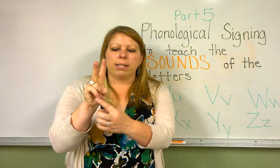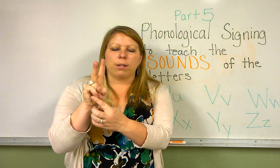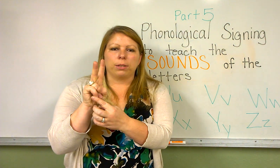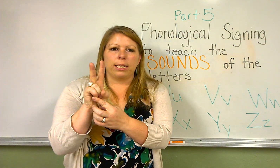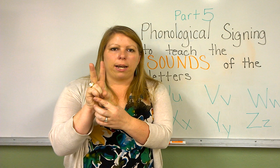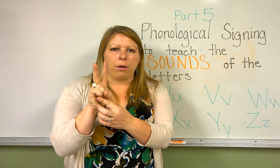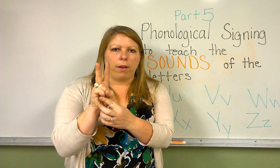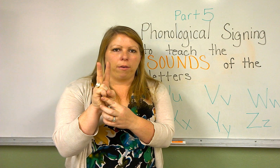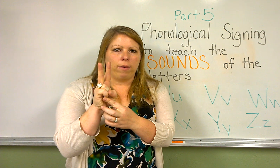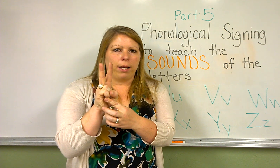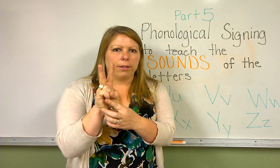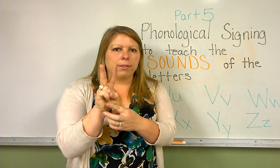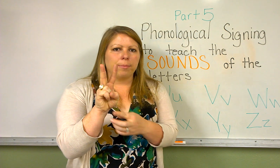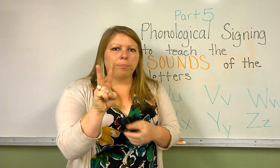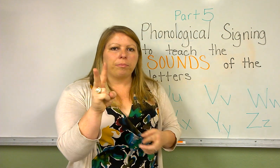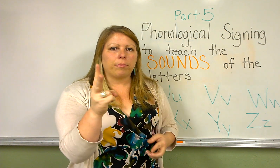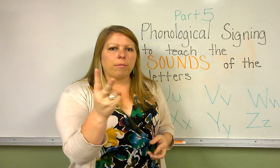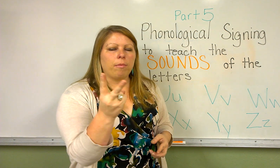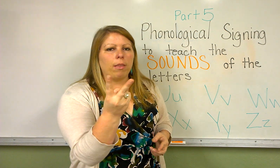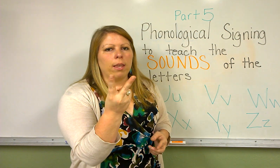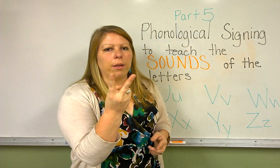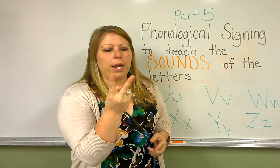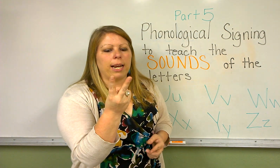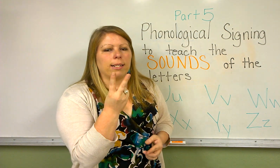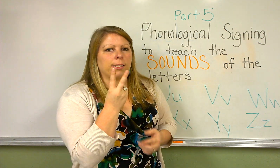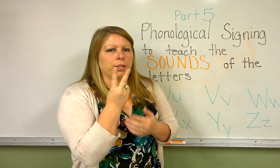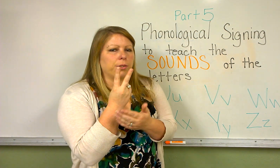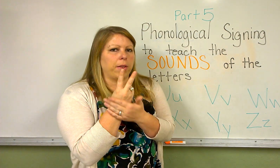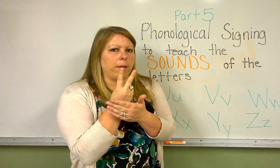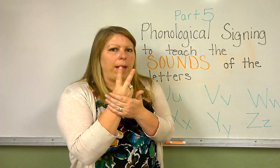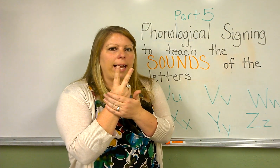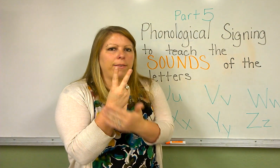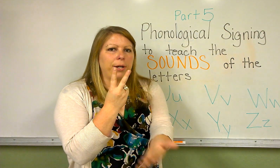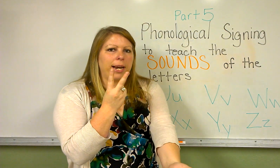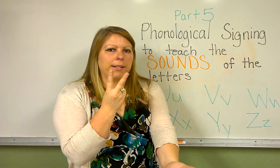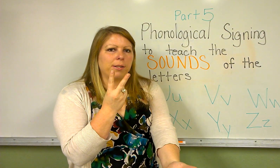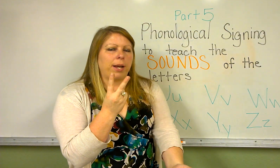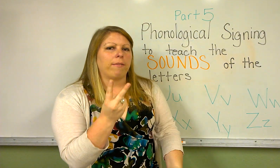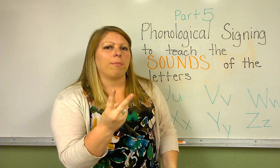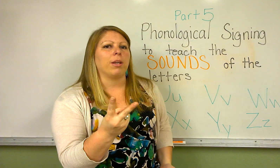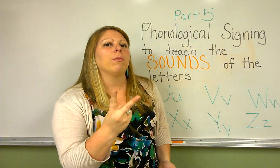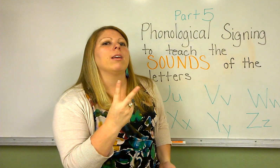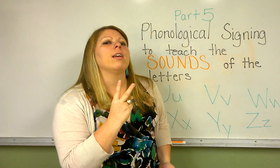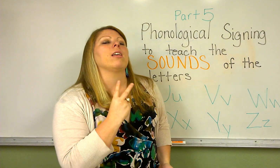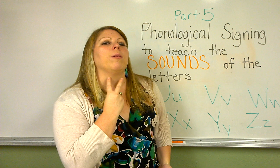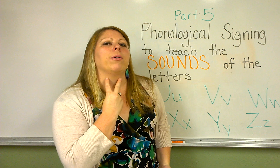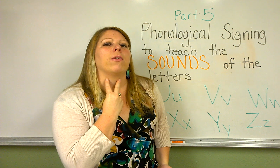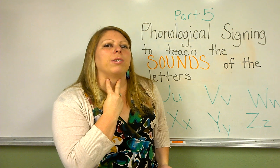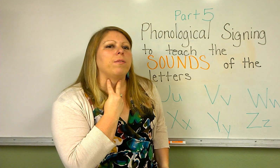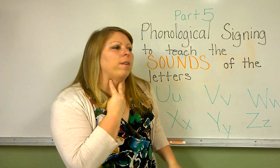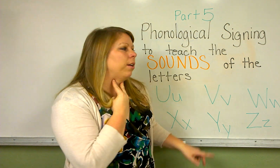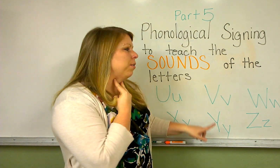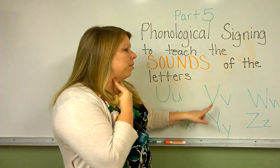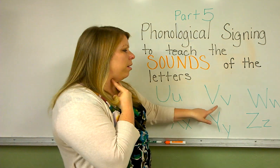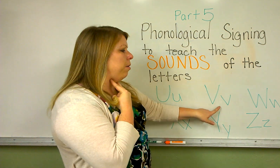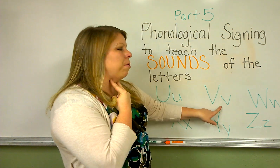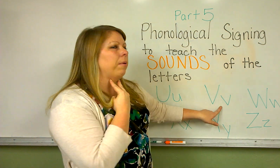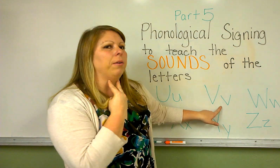is holding down your other fingers. Your hand is turned so that the back of your hand is away from you. You put the two fingers on your throat.